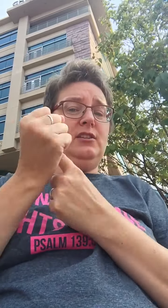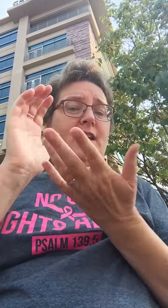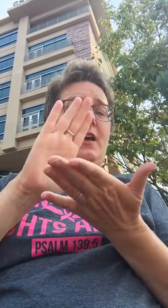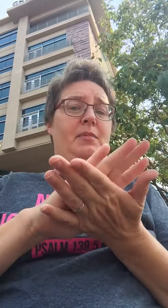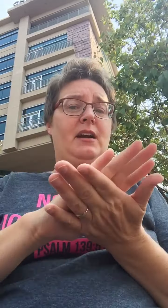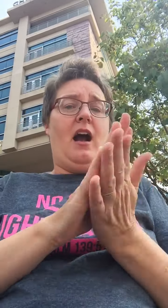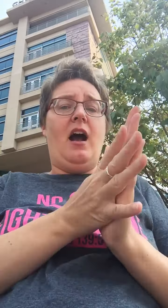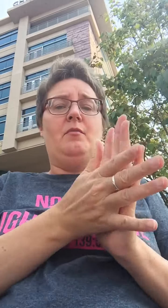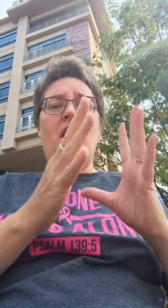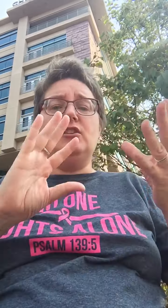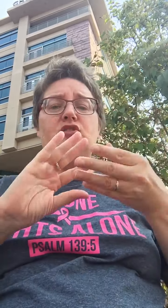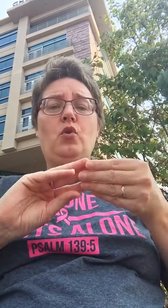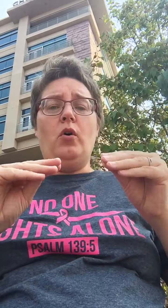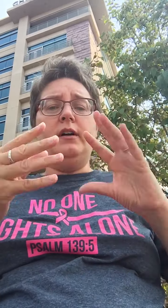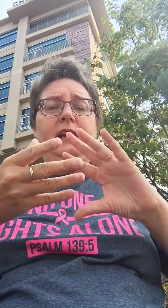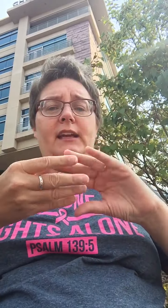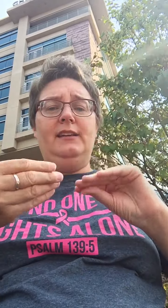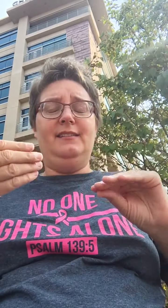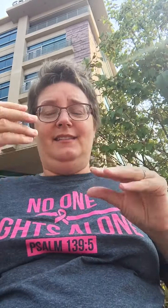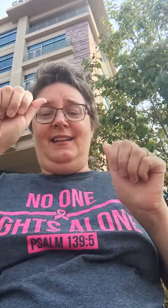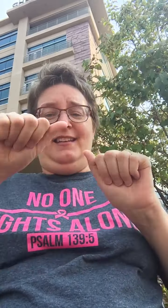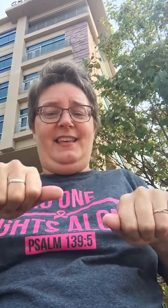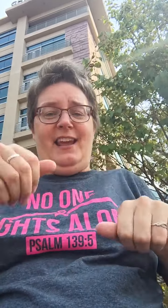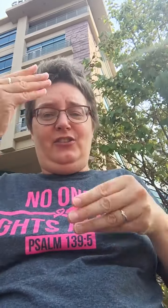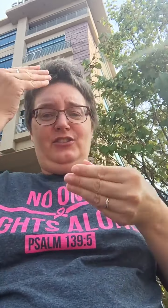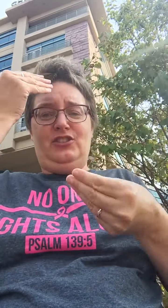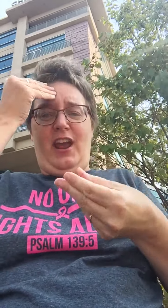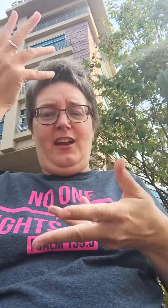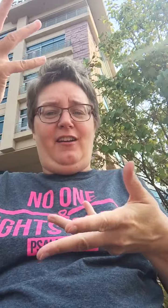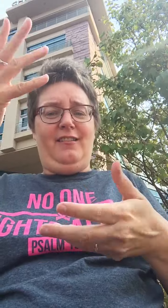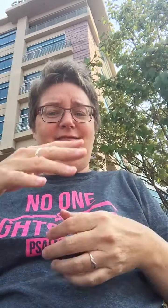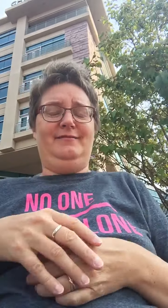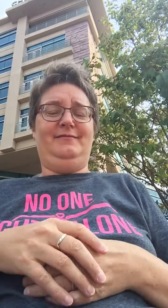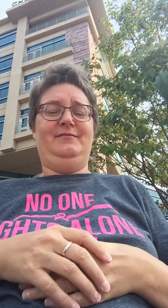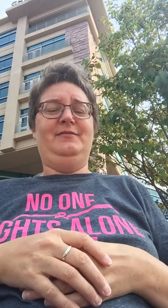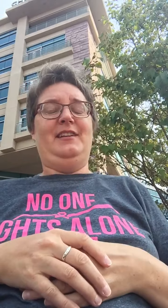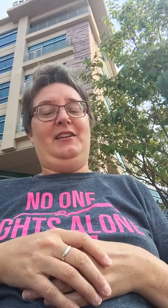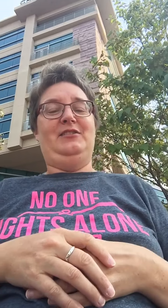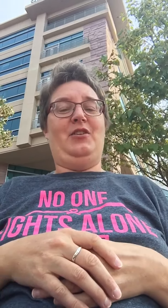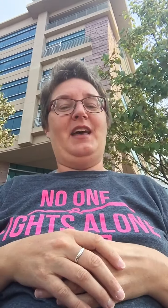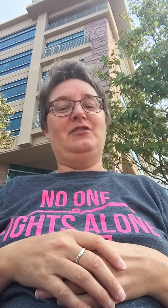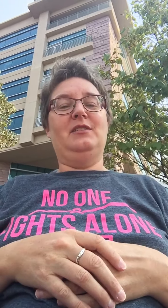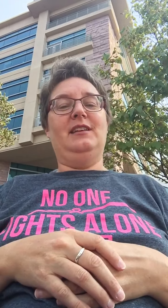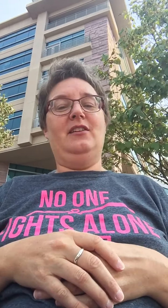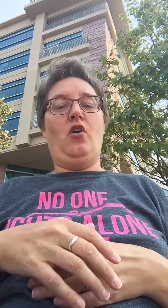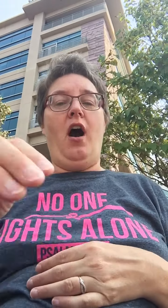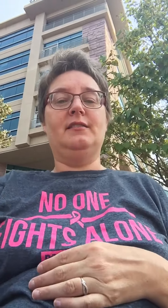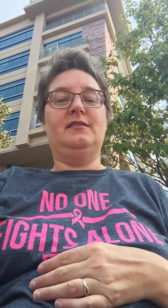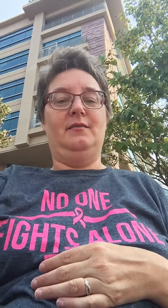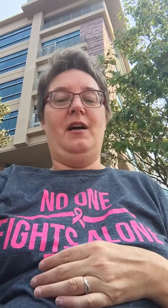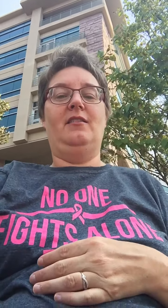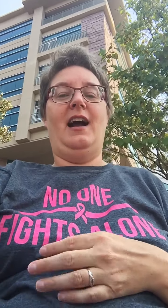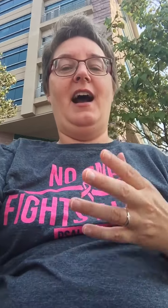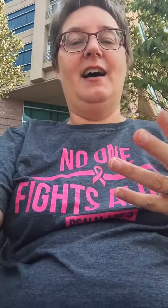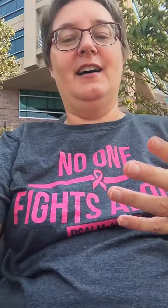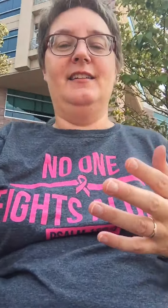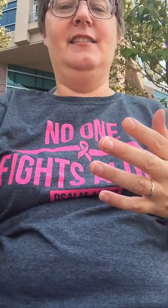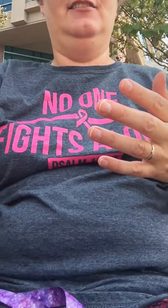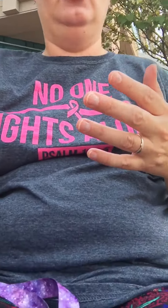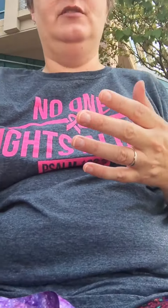had become a story that I could share. So that's really awesome how God uses